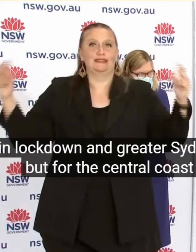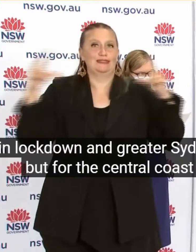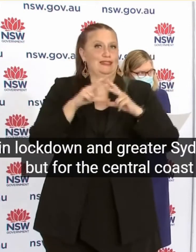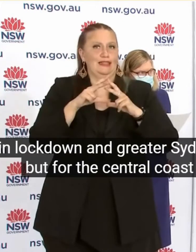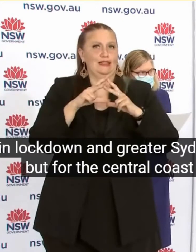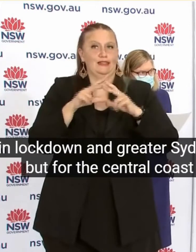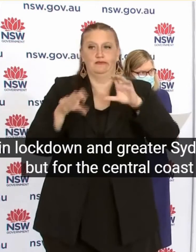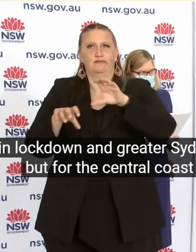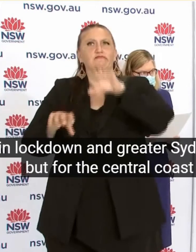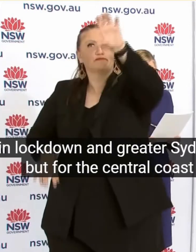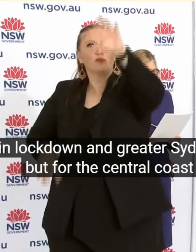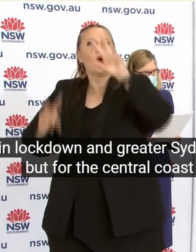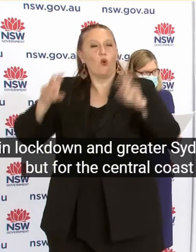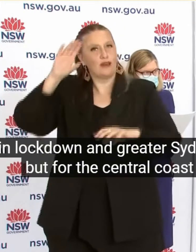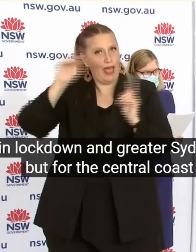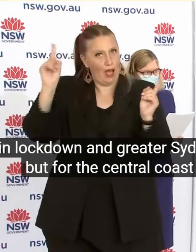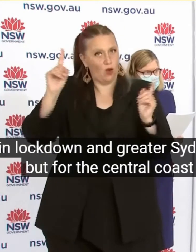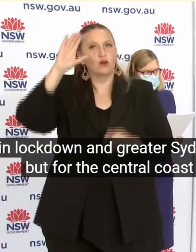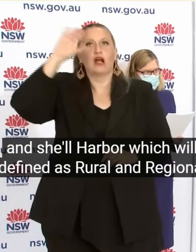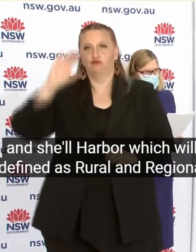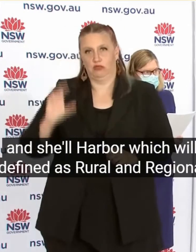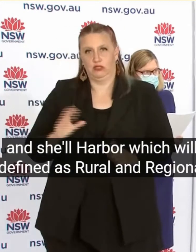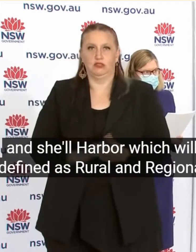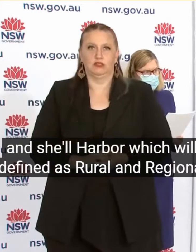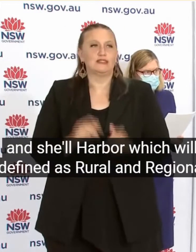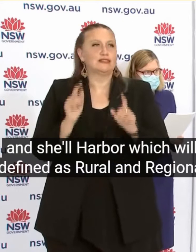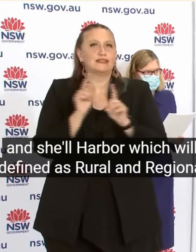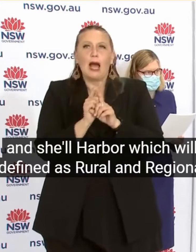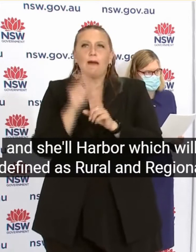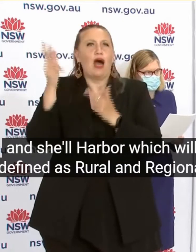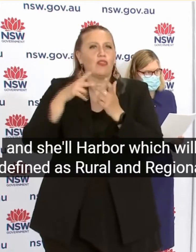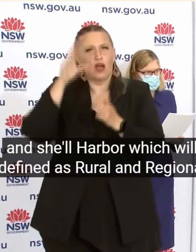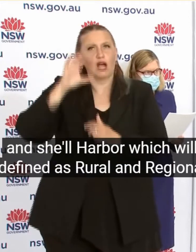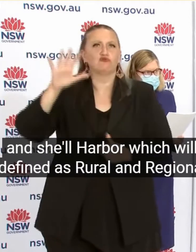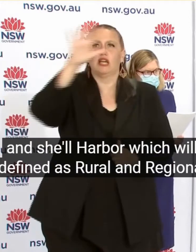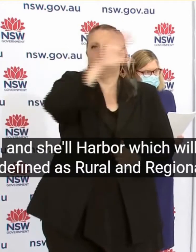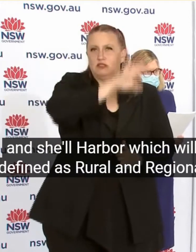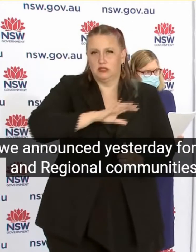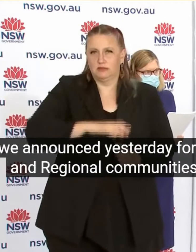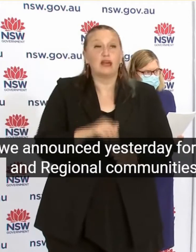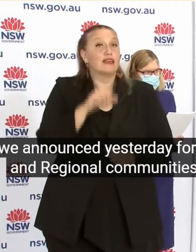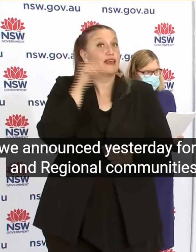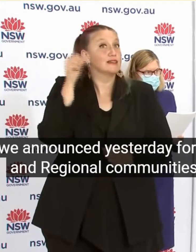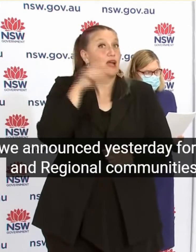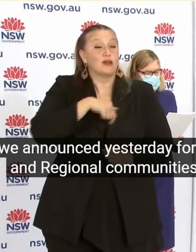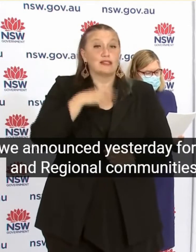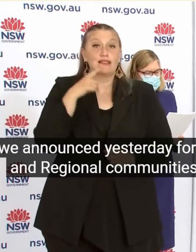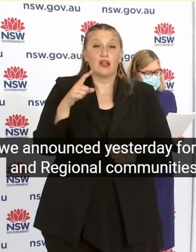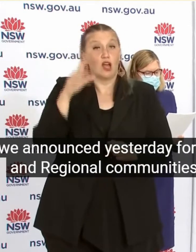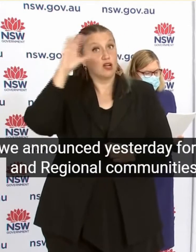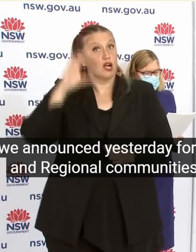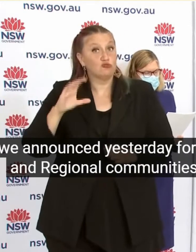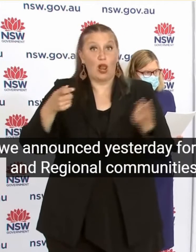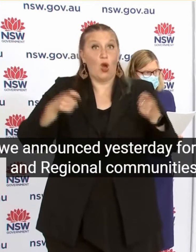Shell Harbour Which will be defined as rural and regional as we announced yesterday For rural and regional communities The lockdown is going until at least August